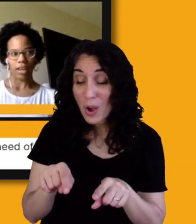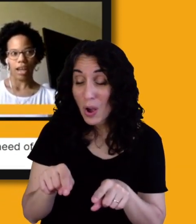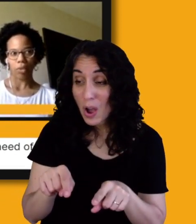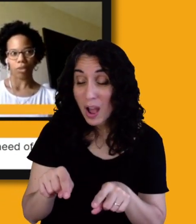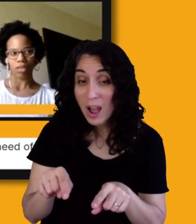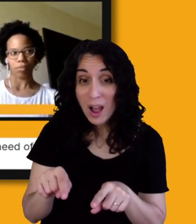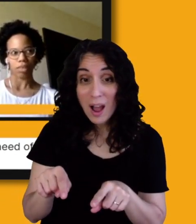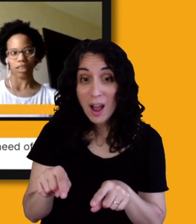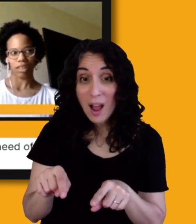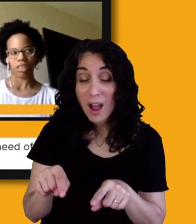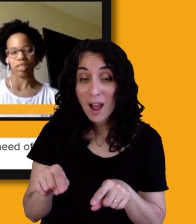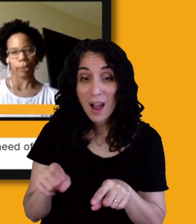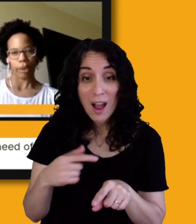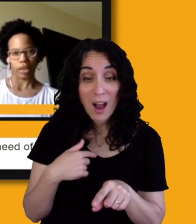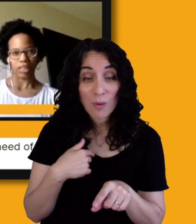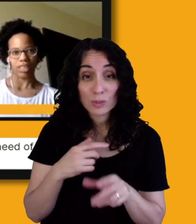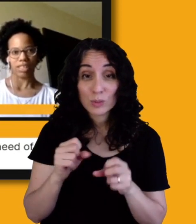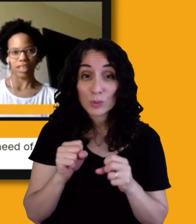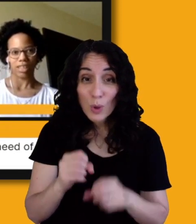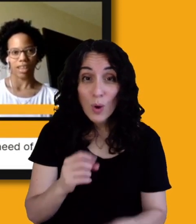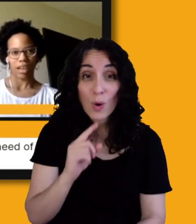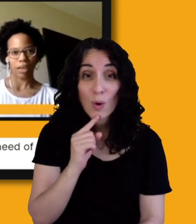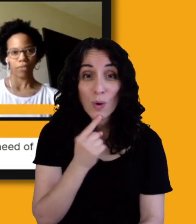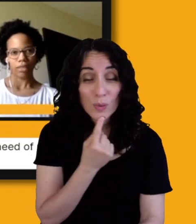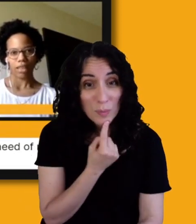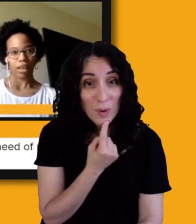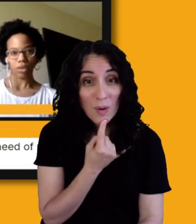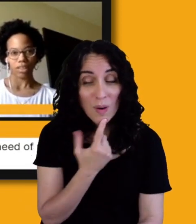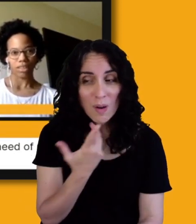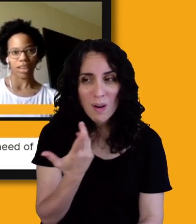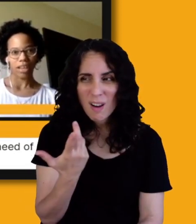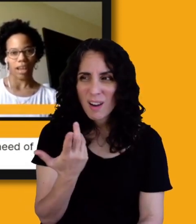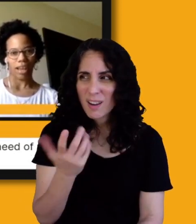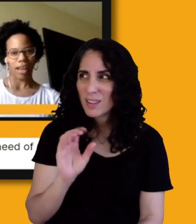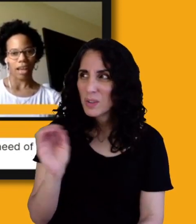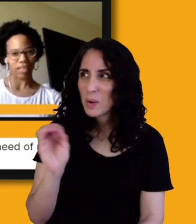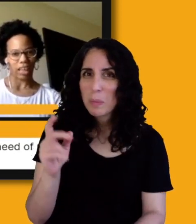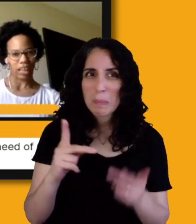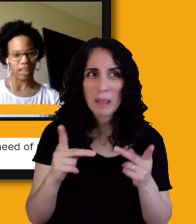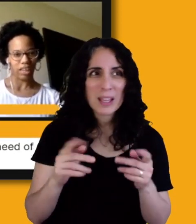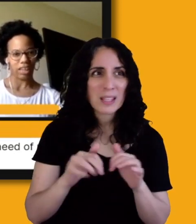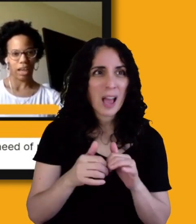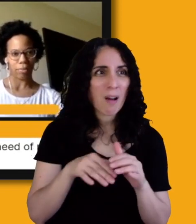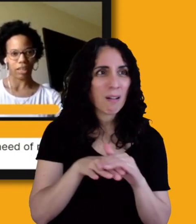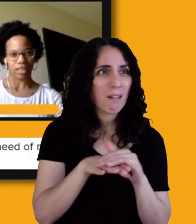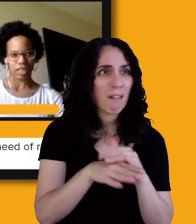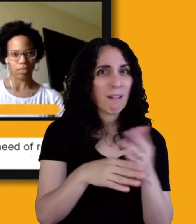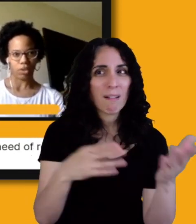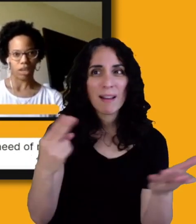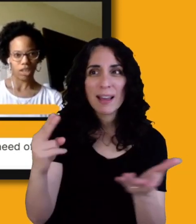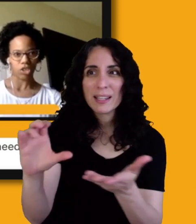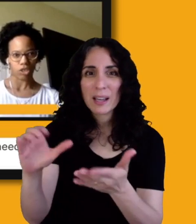was completely disappointed to see that not only did they not have a handicap accessible entrance,